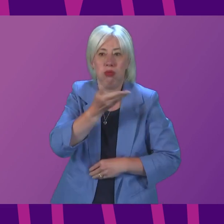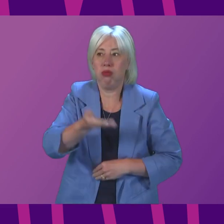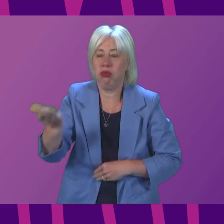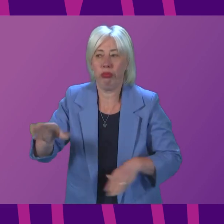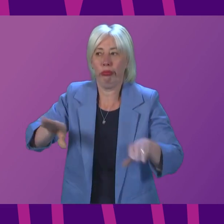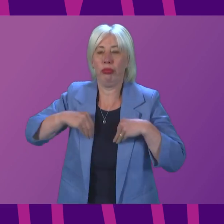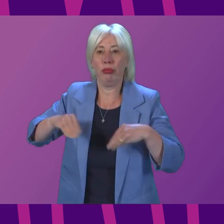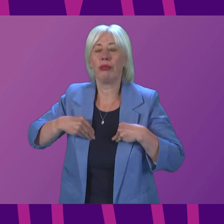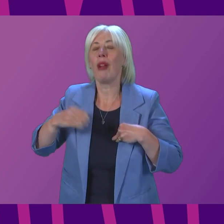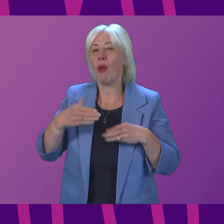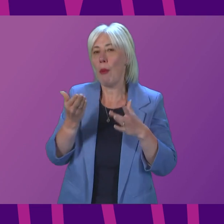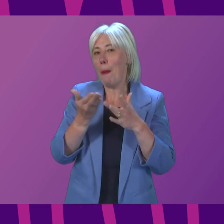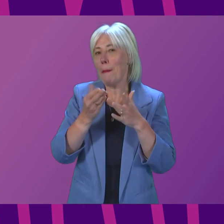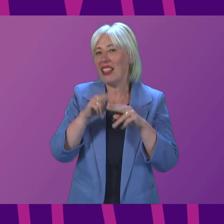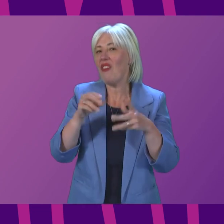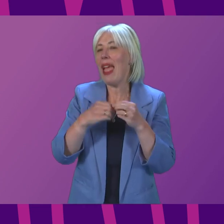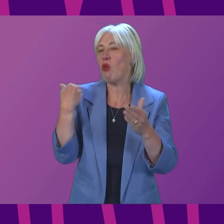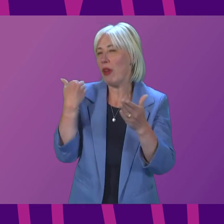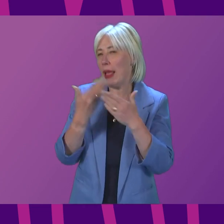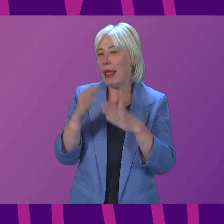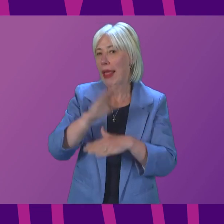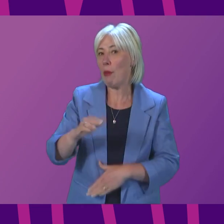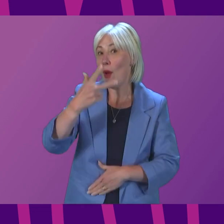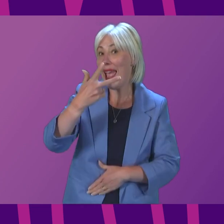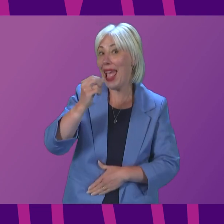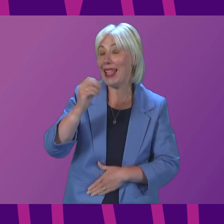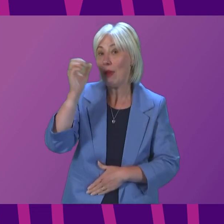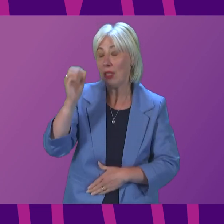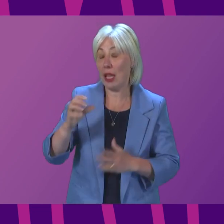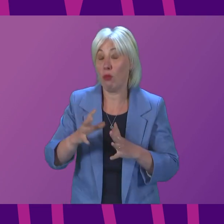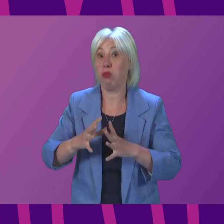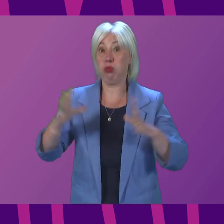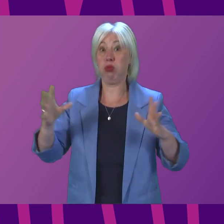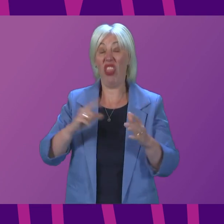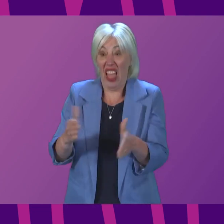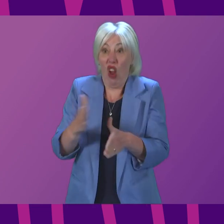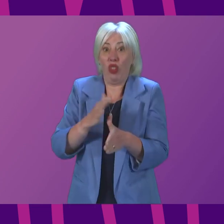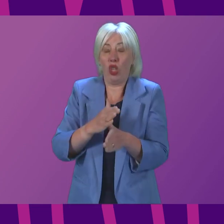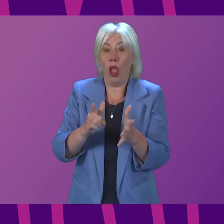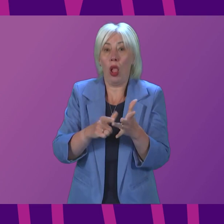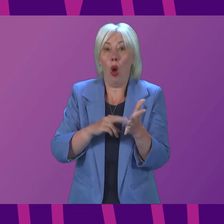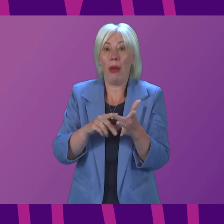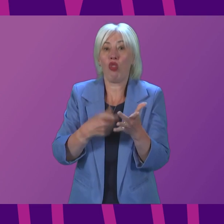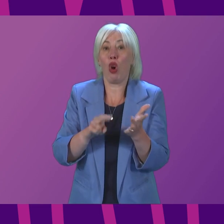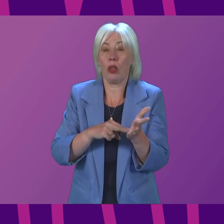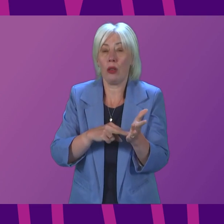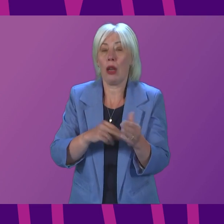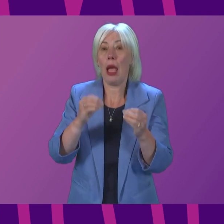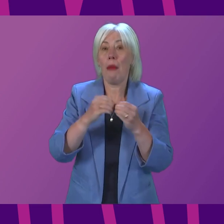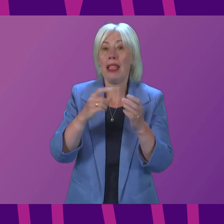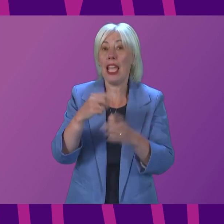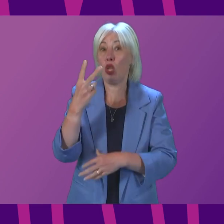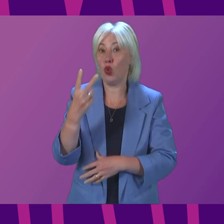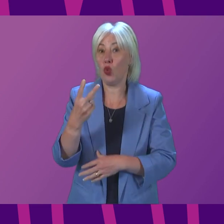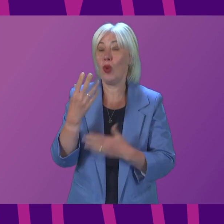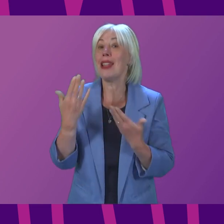since mid-February perhaps 80 per cent greater than original Omicron. BA.2 is now in Scotland